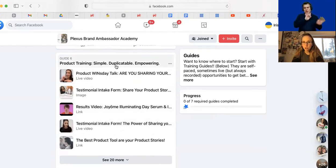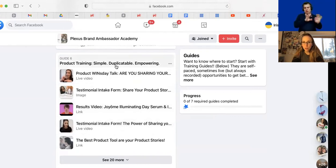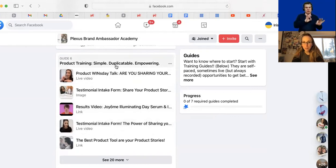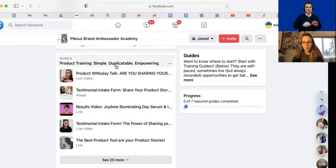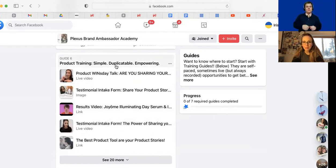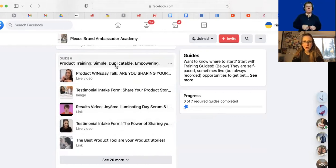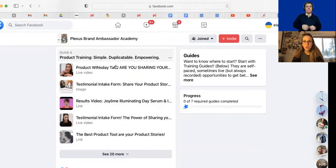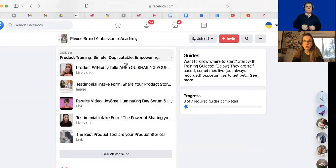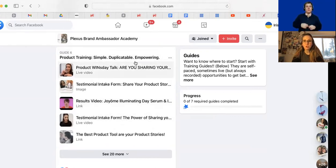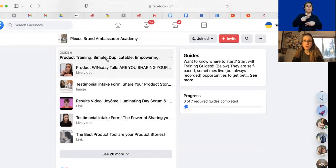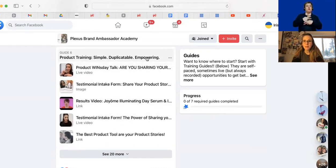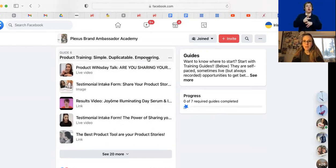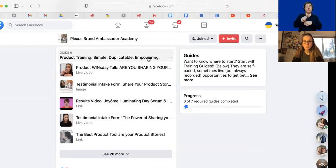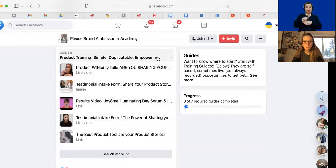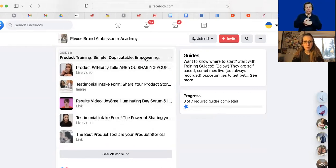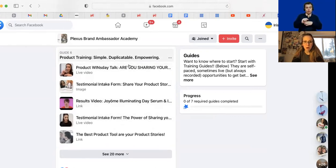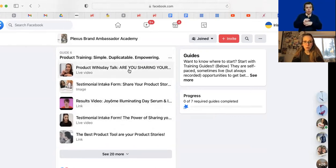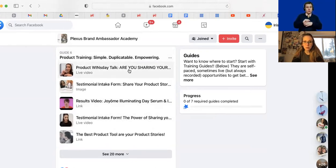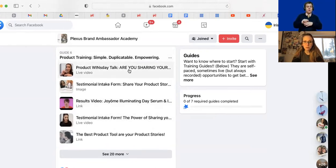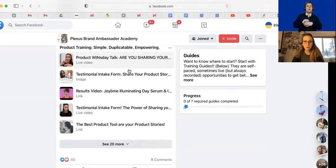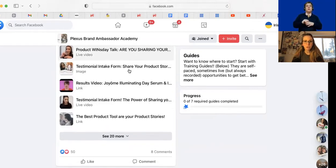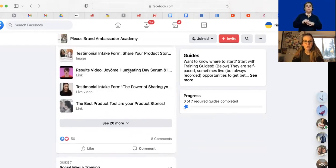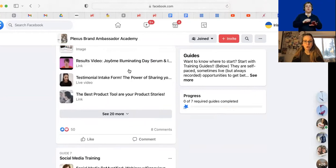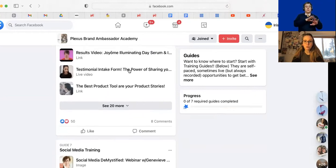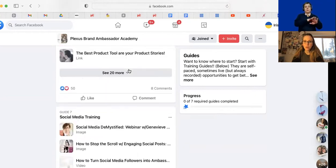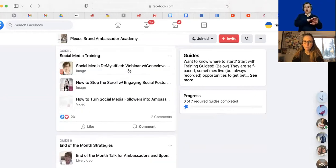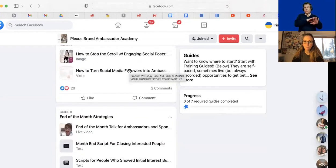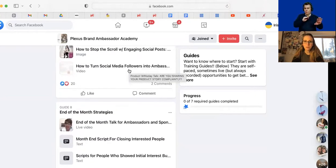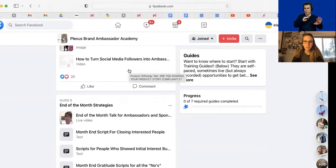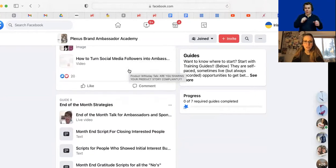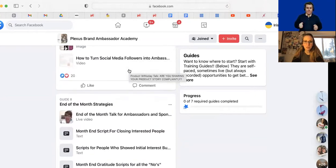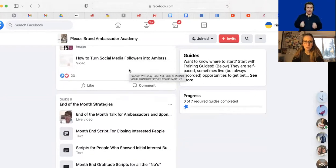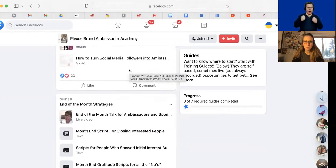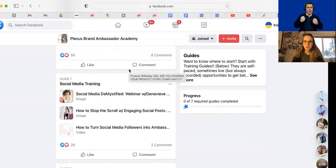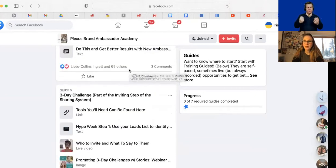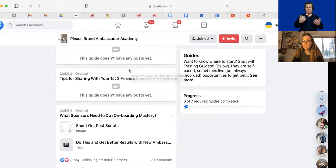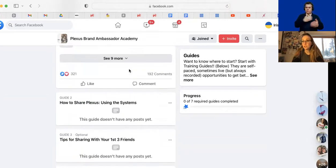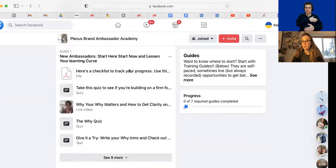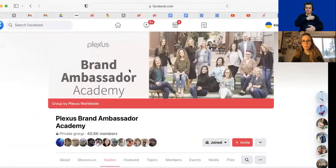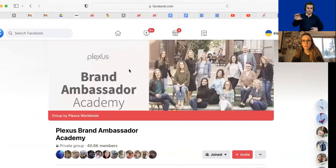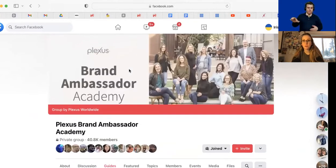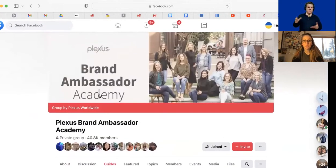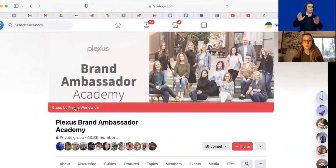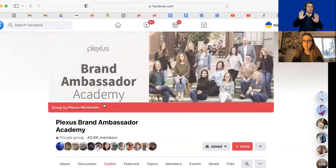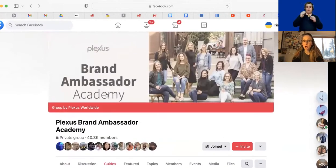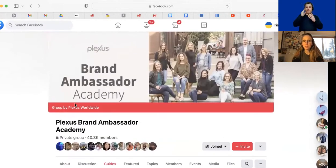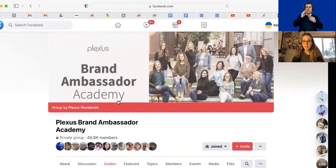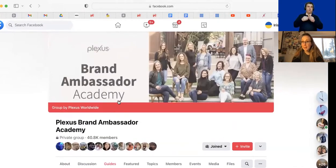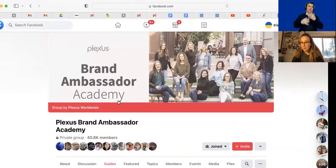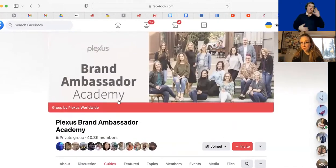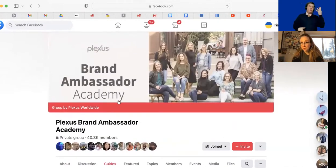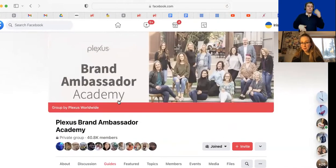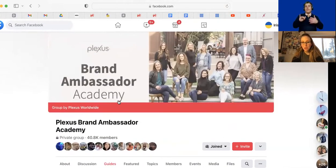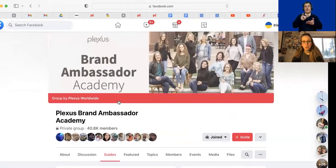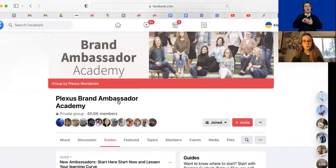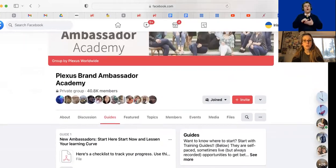product training, duplicatable and powering. There is such great information in here. Just a plethora. That's why they call it the